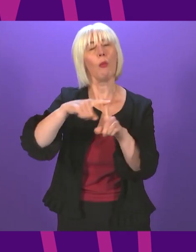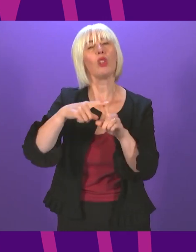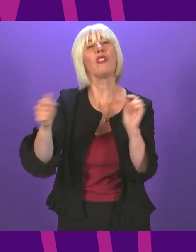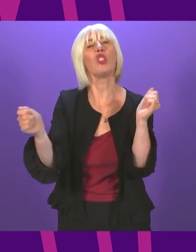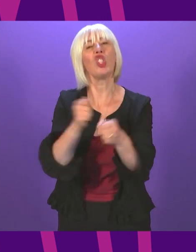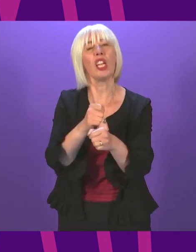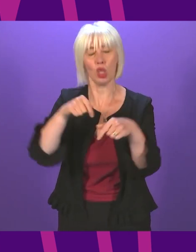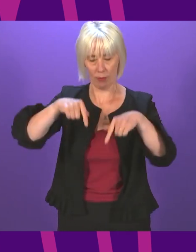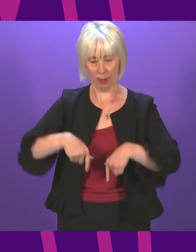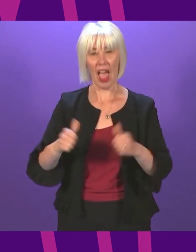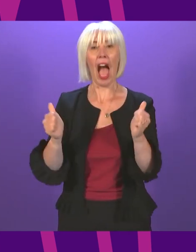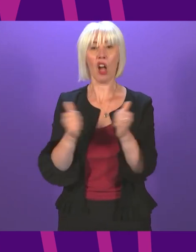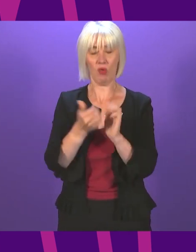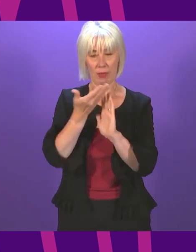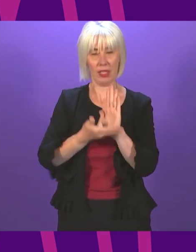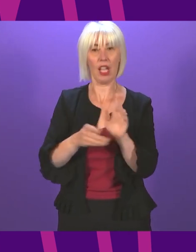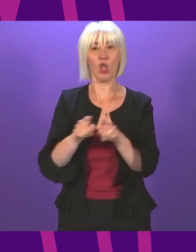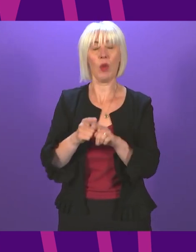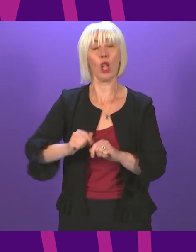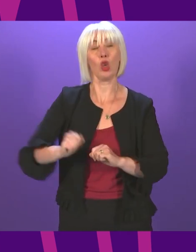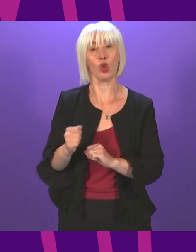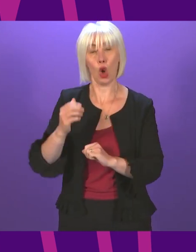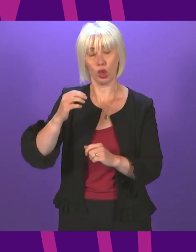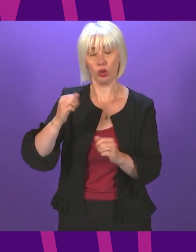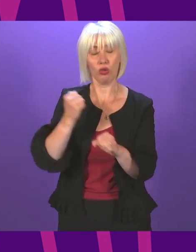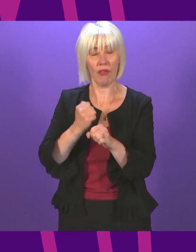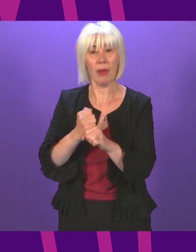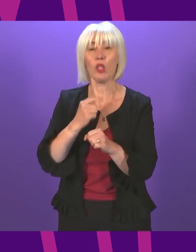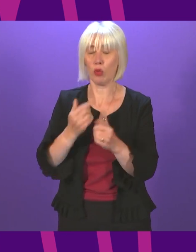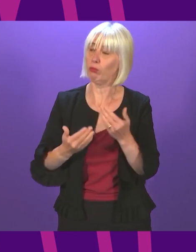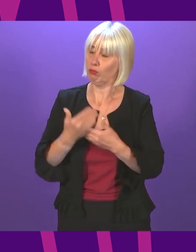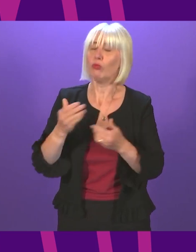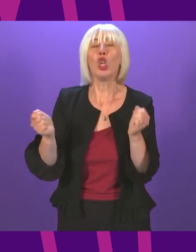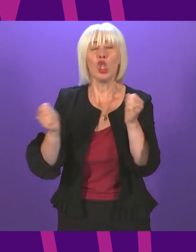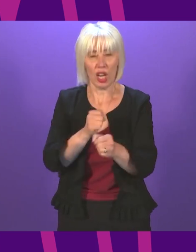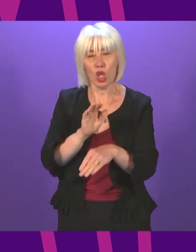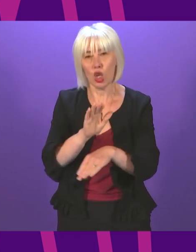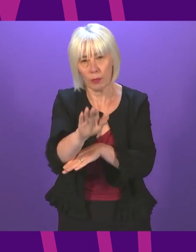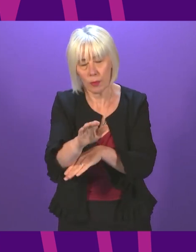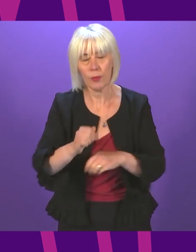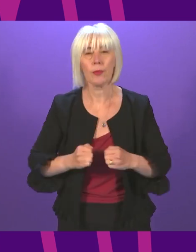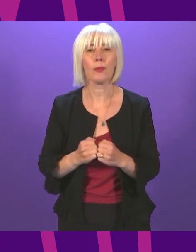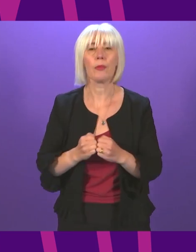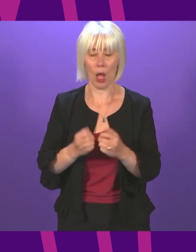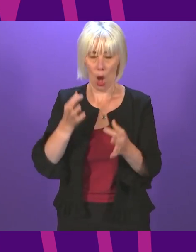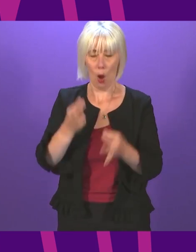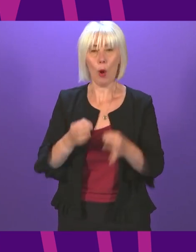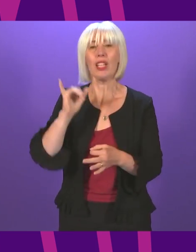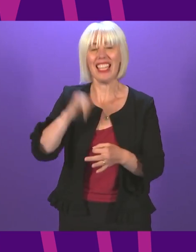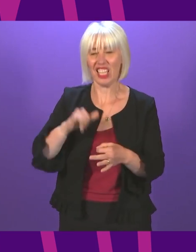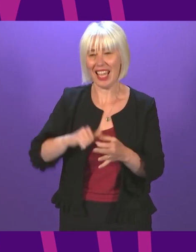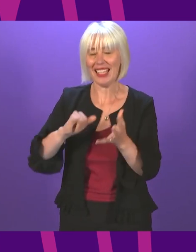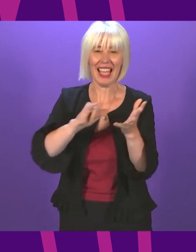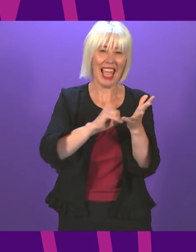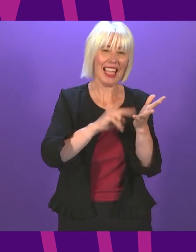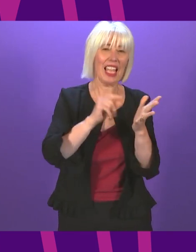represents a renewed commitment from the Scottish Government to do so. While it is, at a political level, an agreement between the SNP and